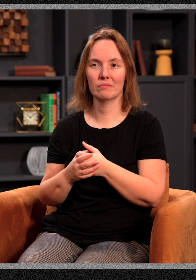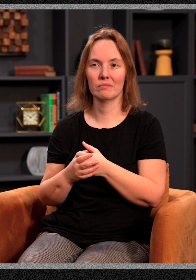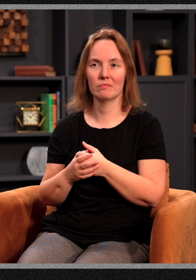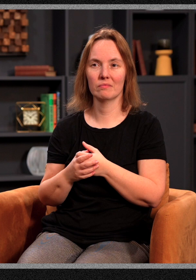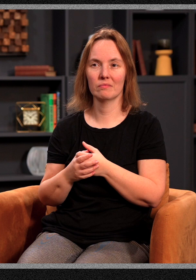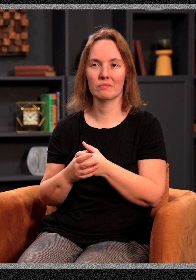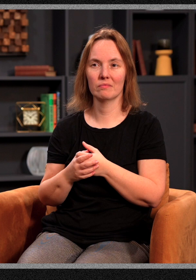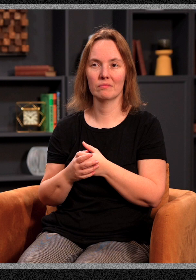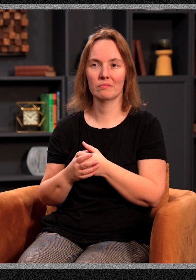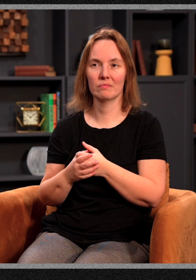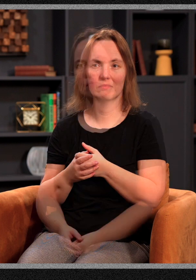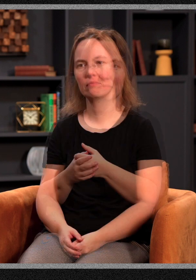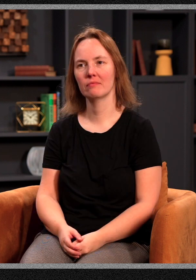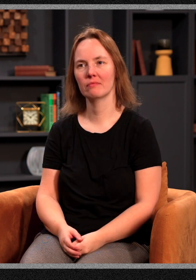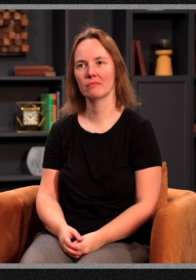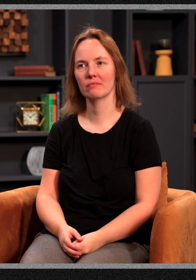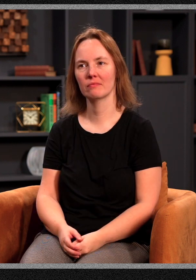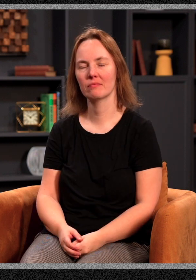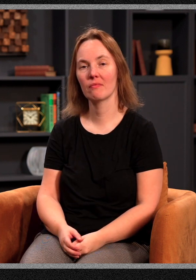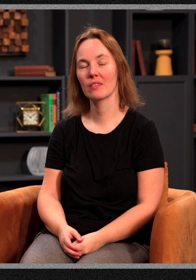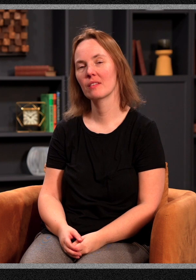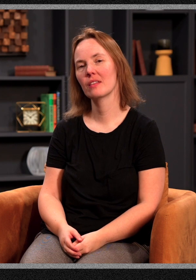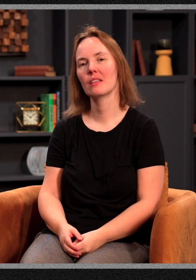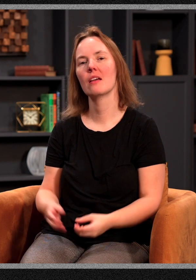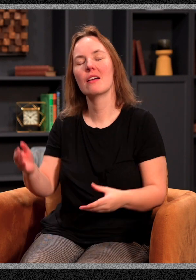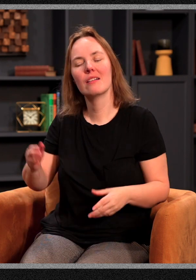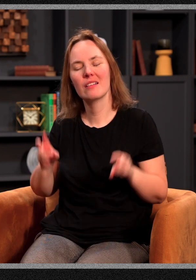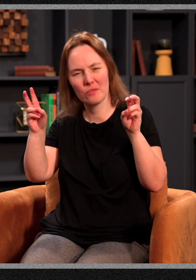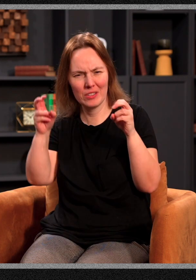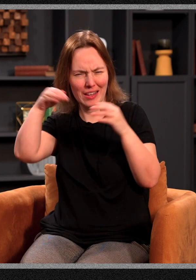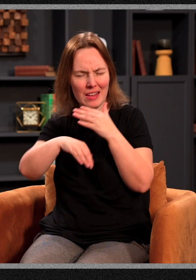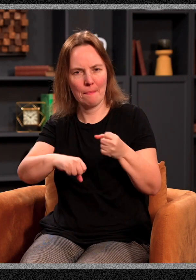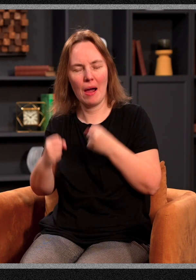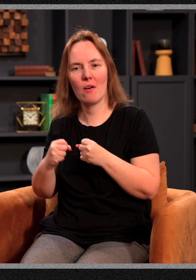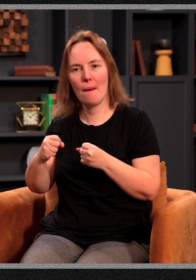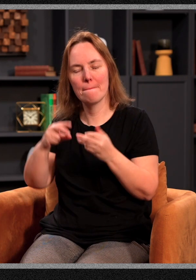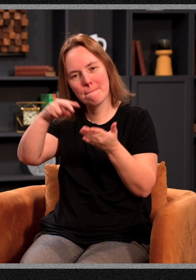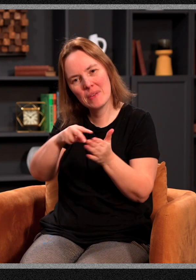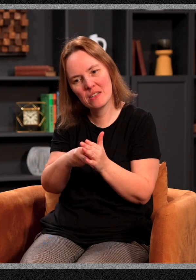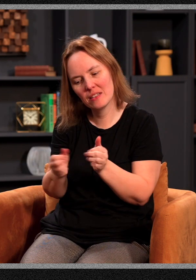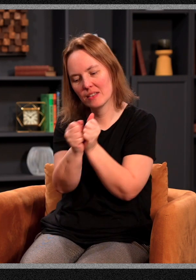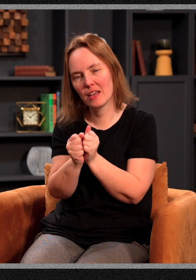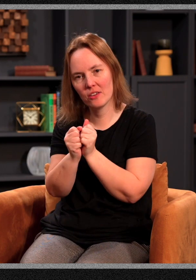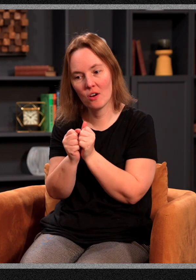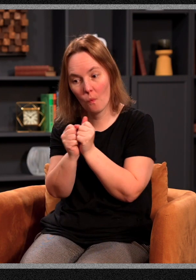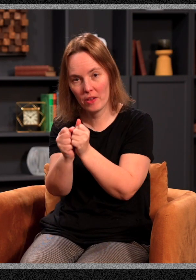in power and in the Holy Spirit. Now, that phrase, in power, literally means together with.